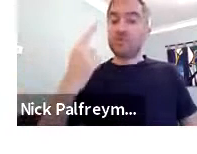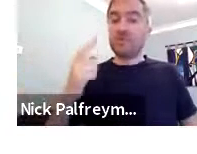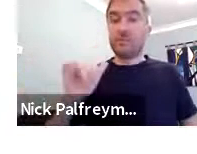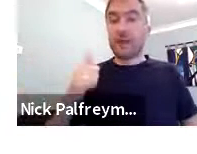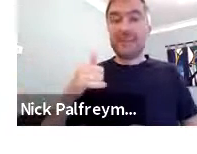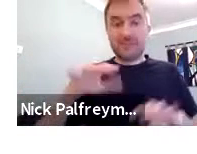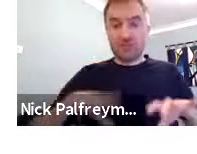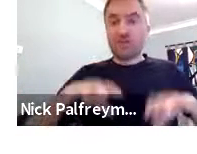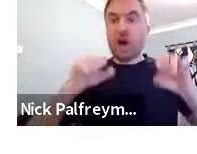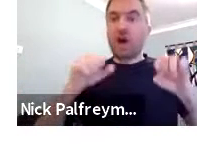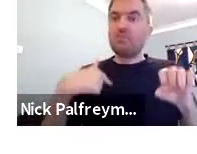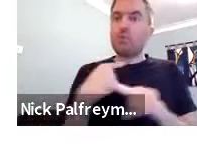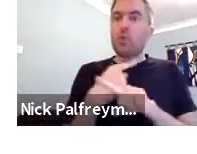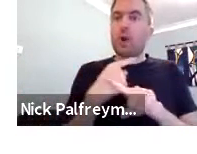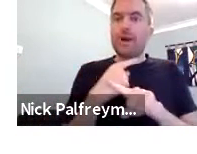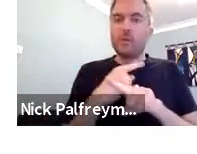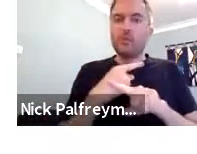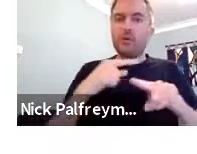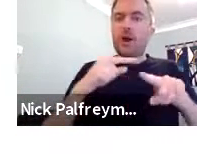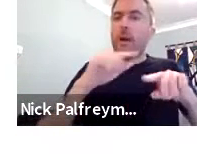this, certainly at a superficial level.